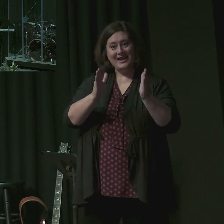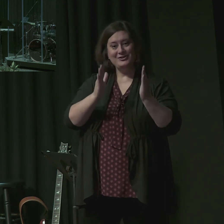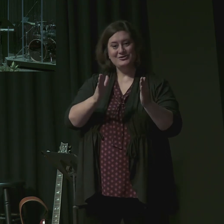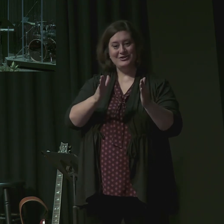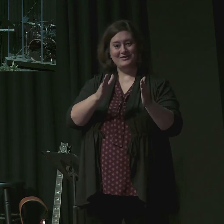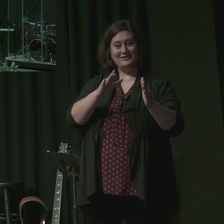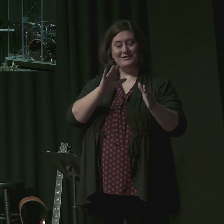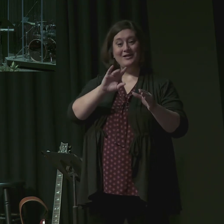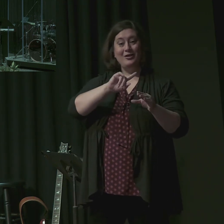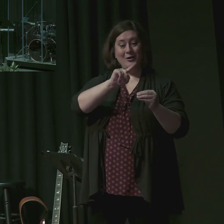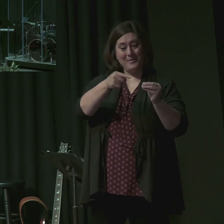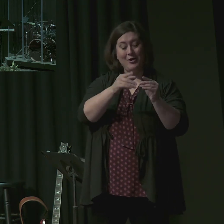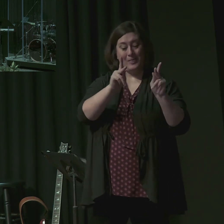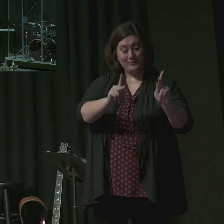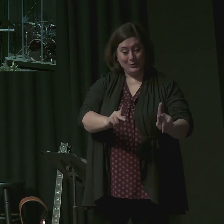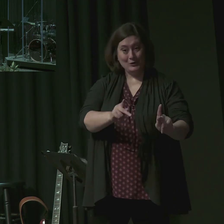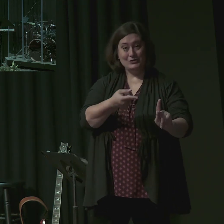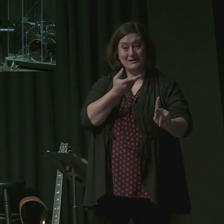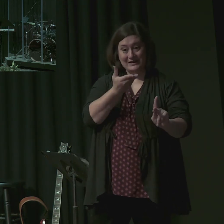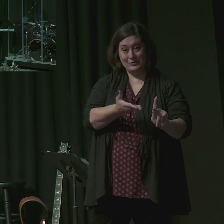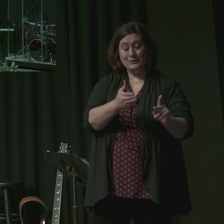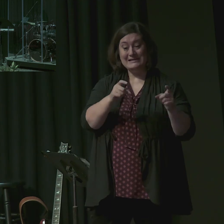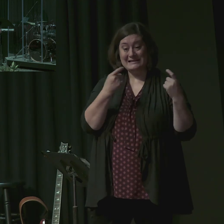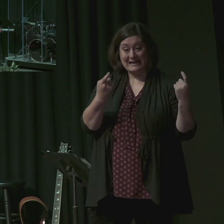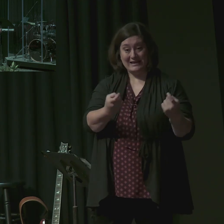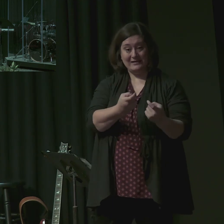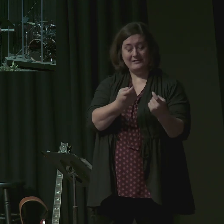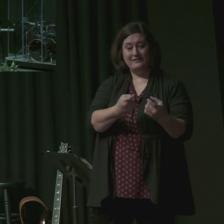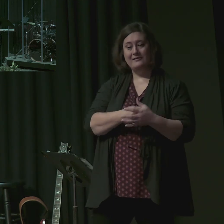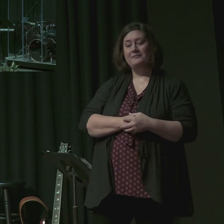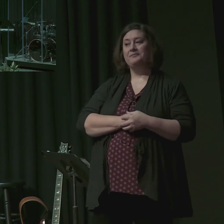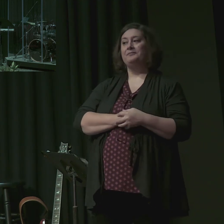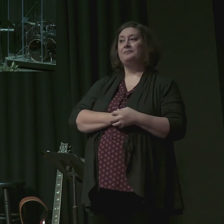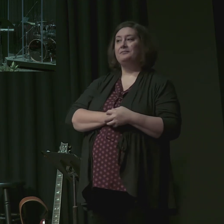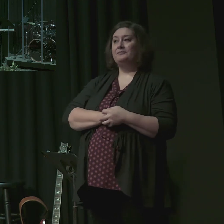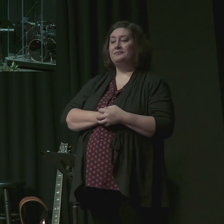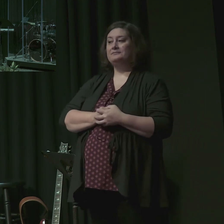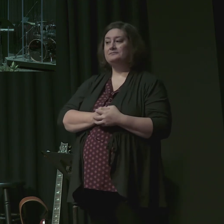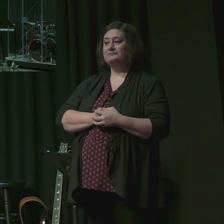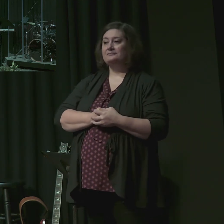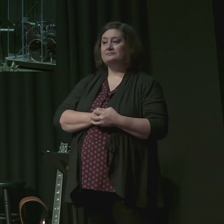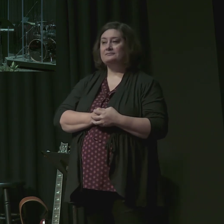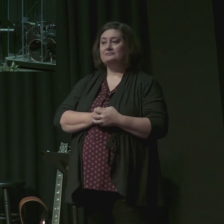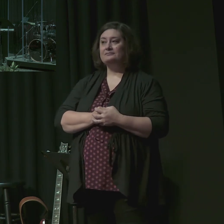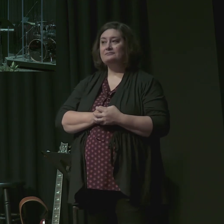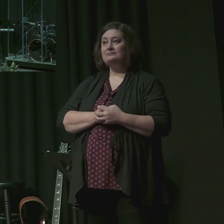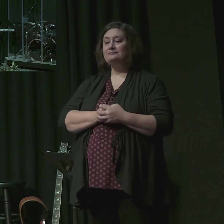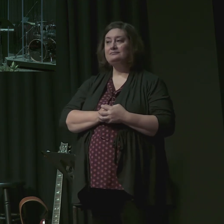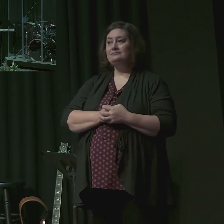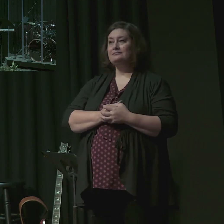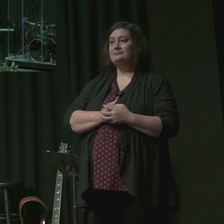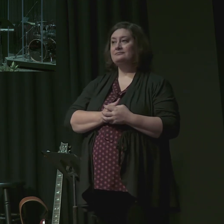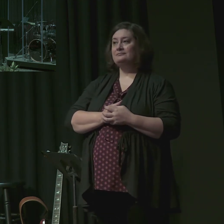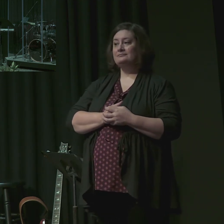under our preaching should be comforted when in distress and distressed when in comforts. To quote an old Puritan,